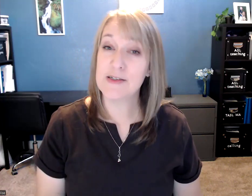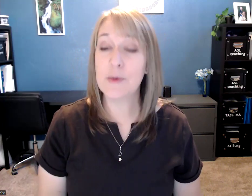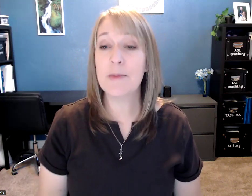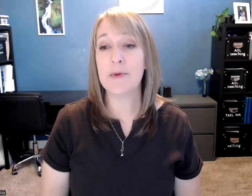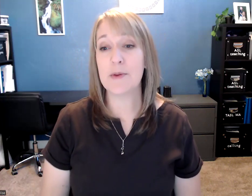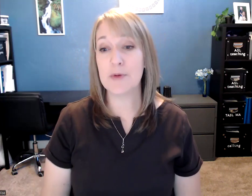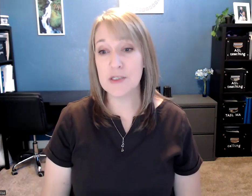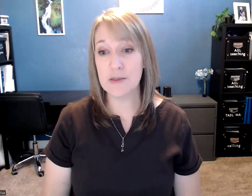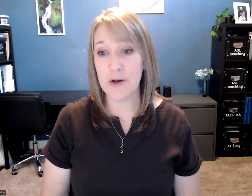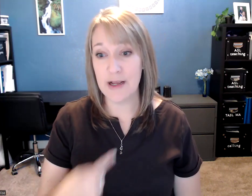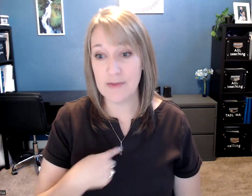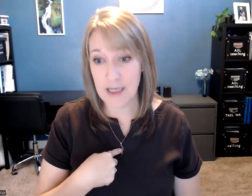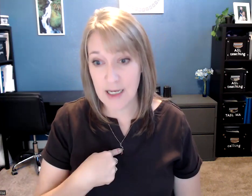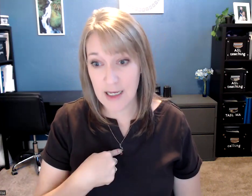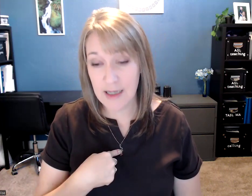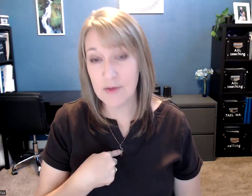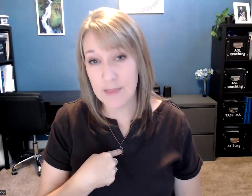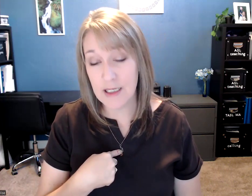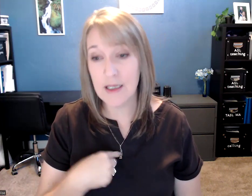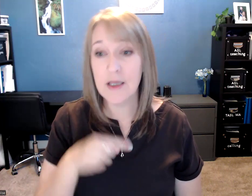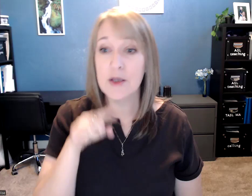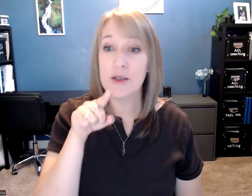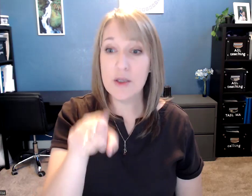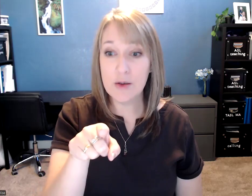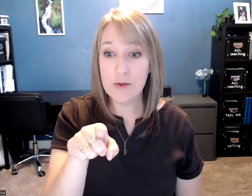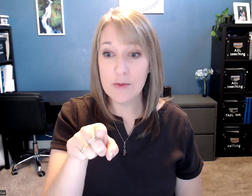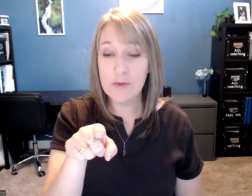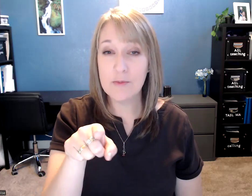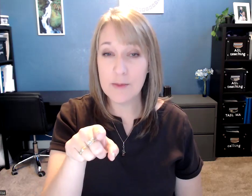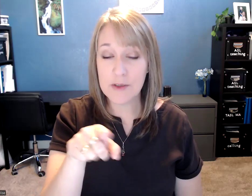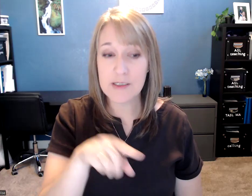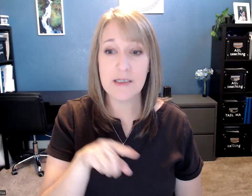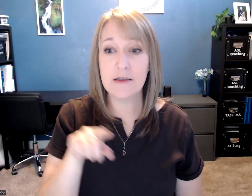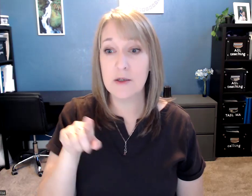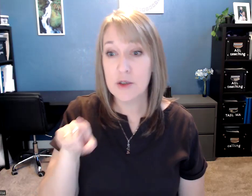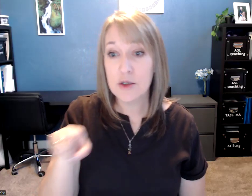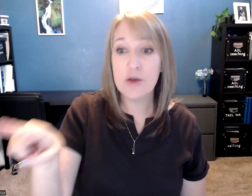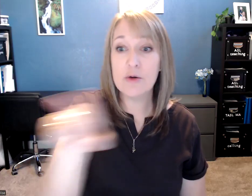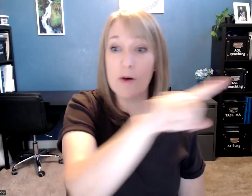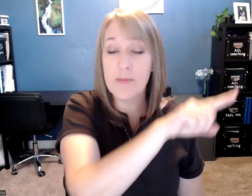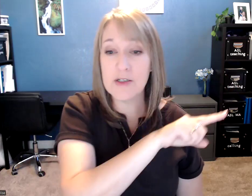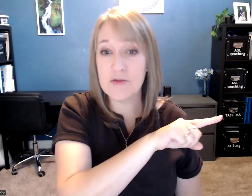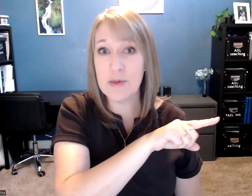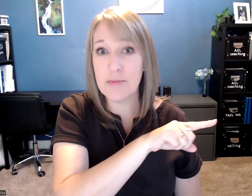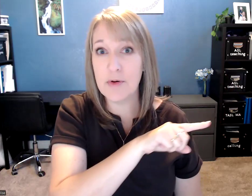So remember the personal pronouns, I or me, you, one person, you, a bunch of people,